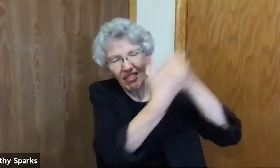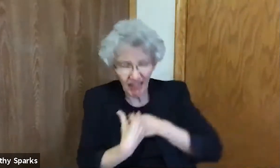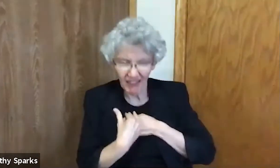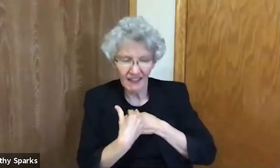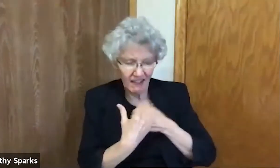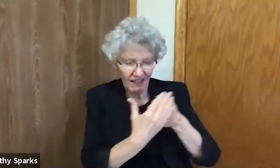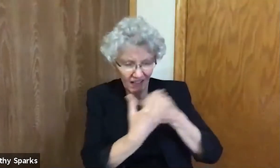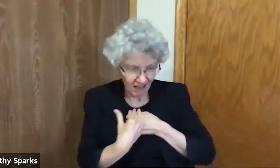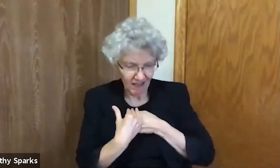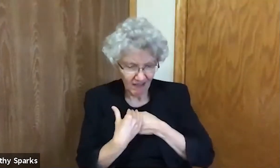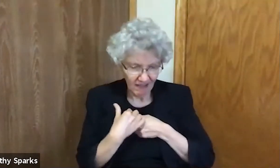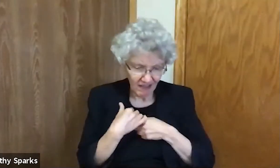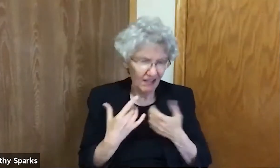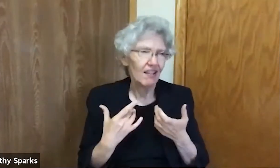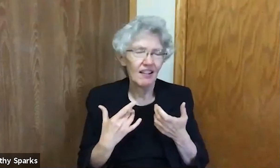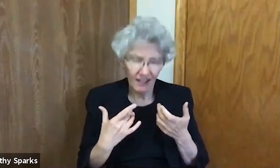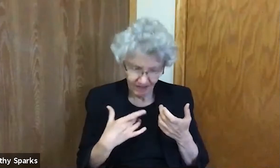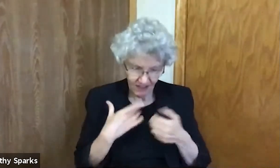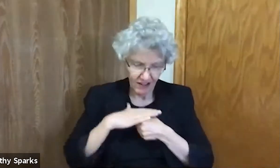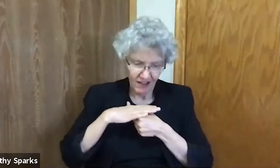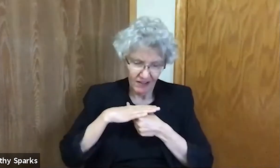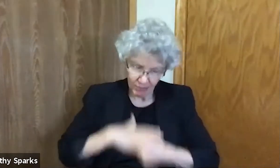For those who live daily under the pressure of expectations.